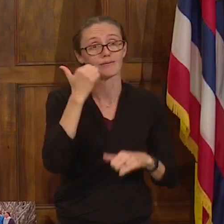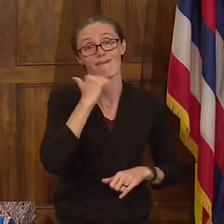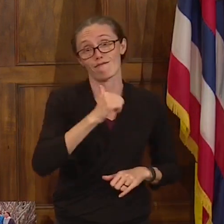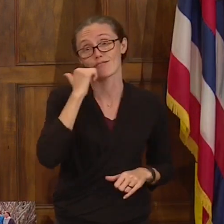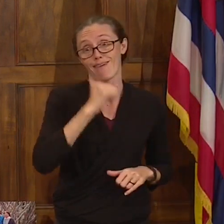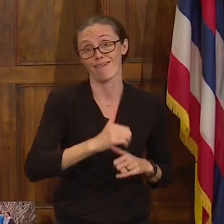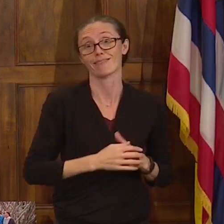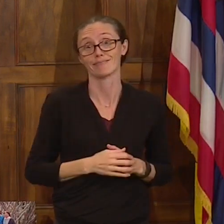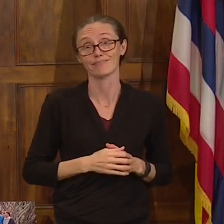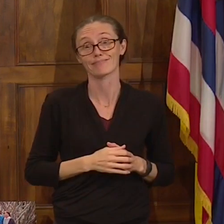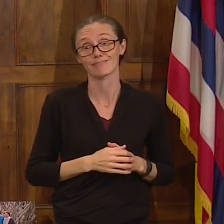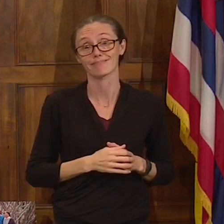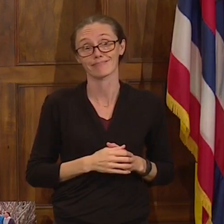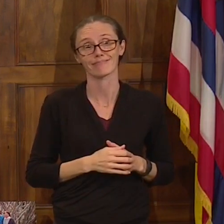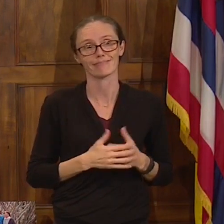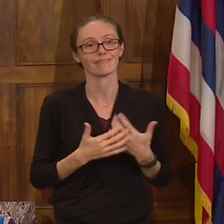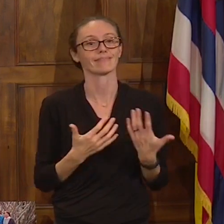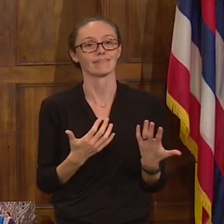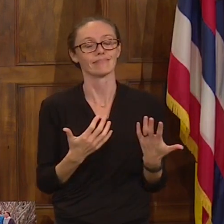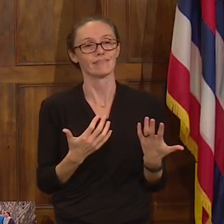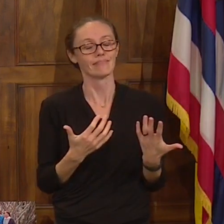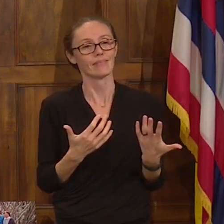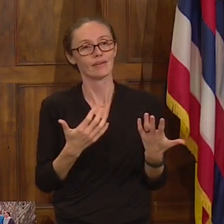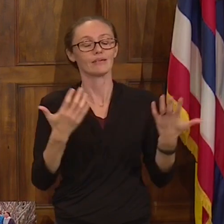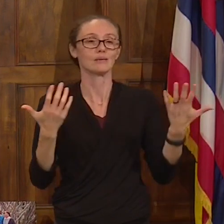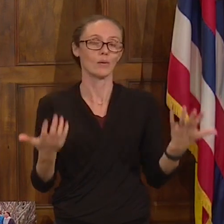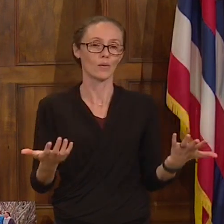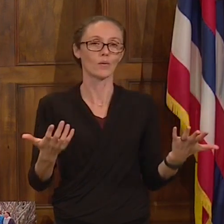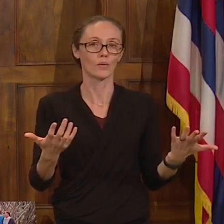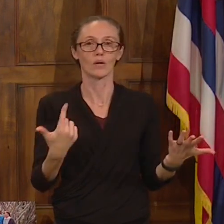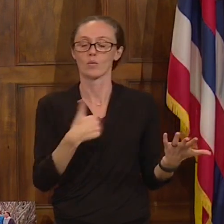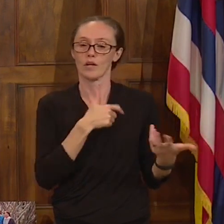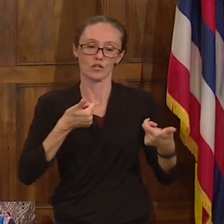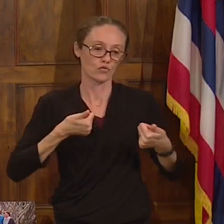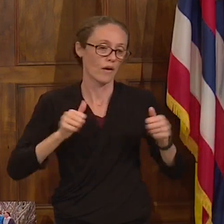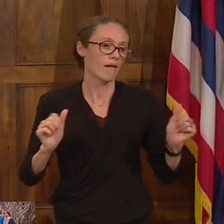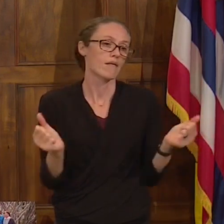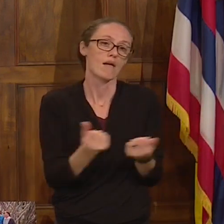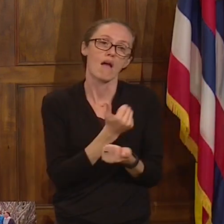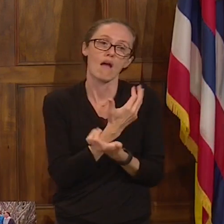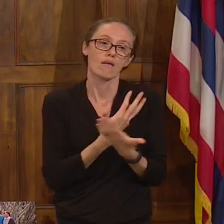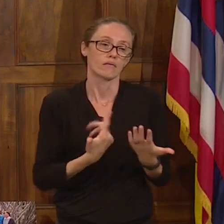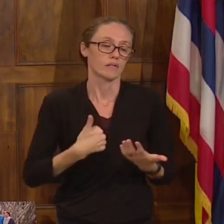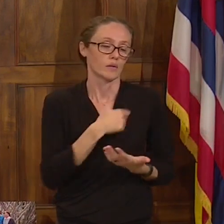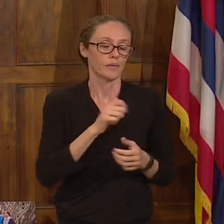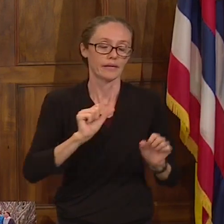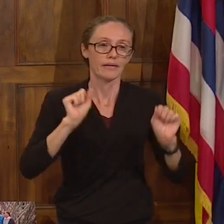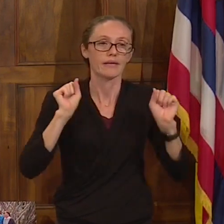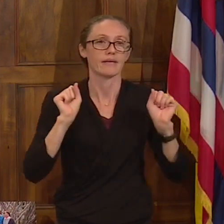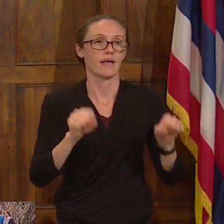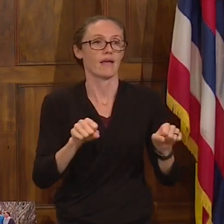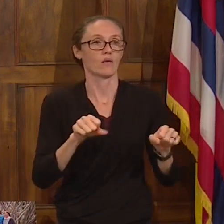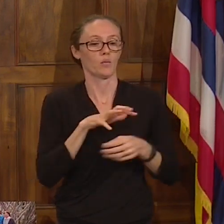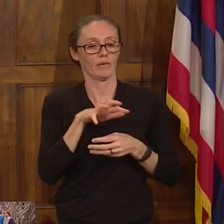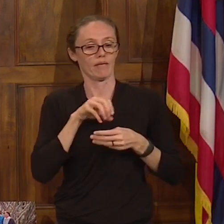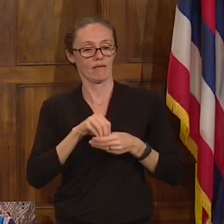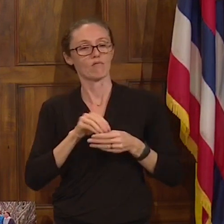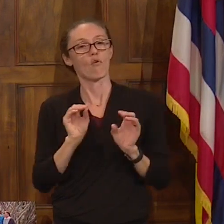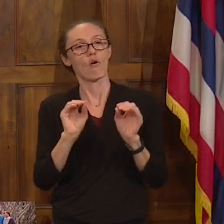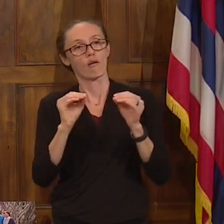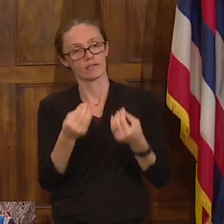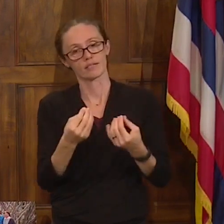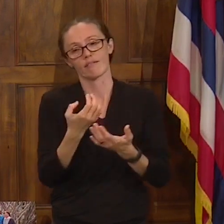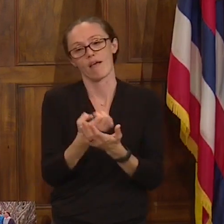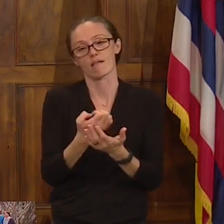in response. So we're doing everything we can in the Office of Economic